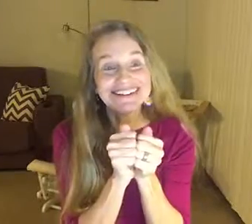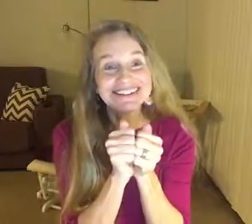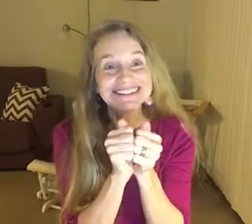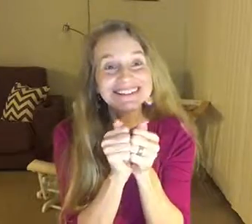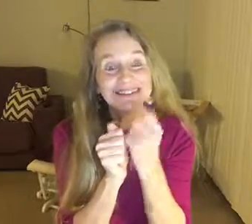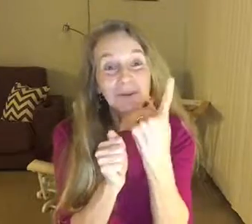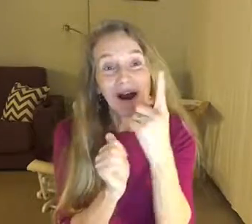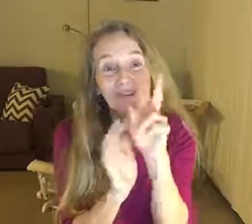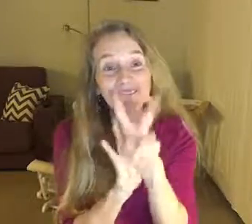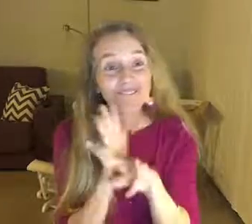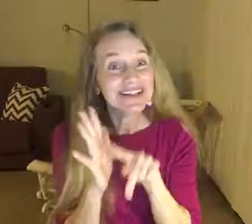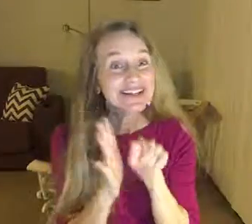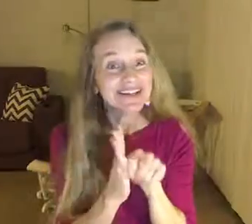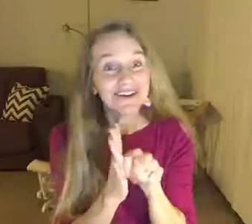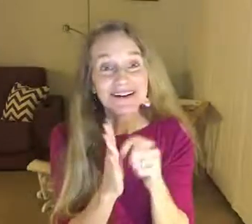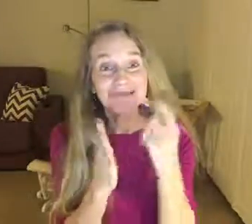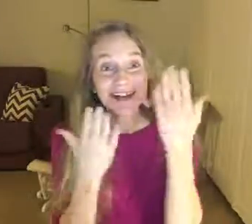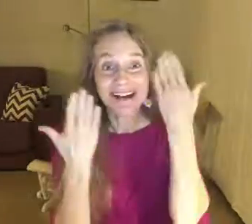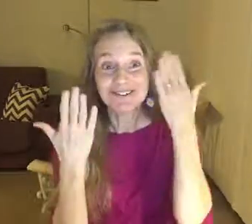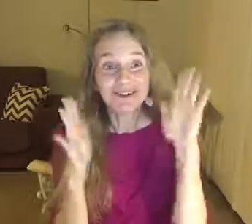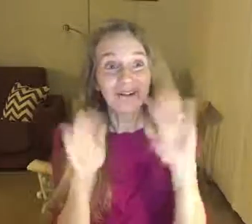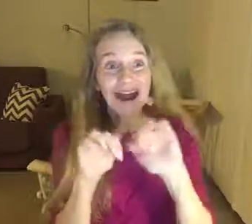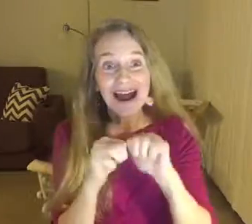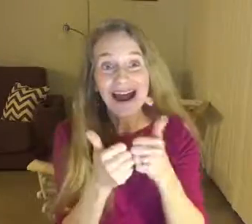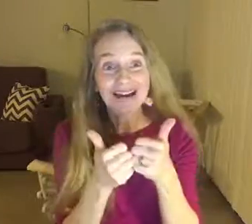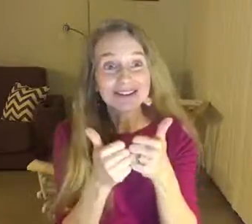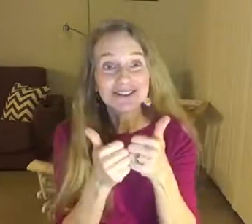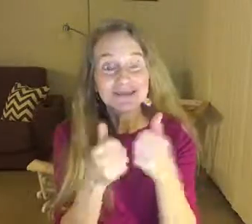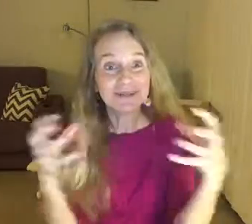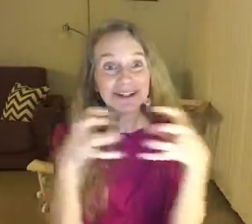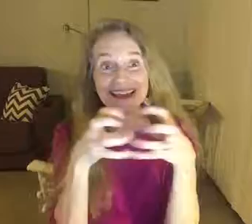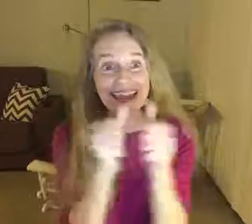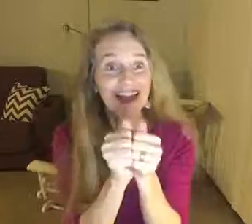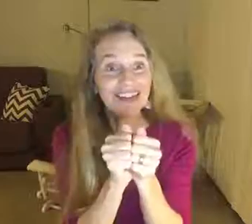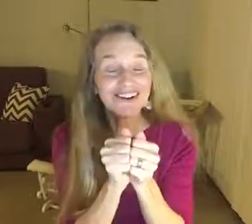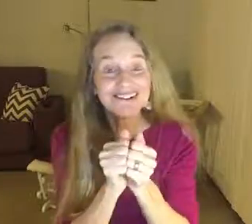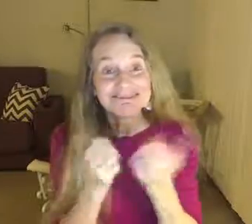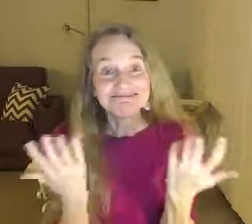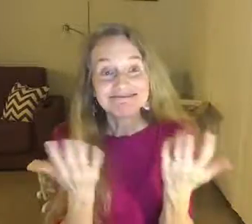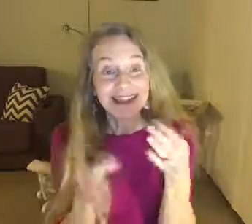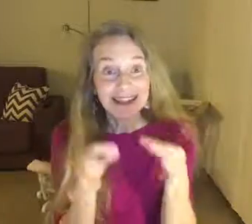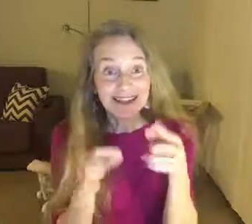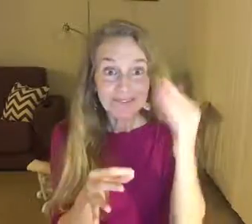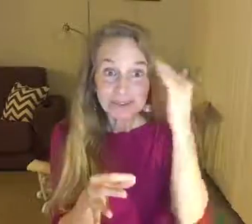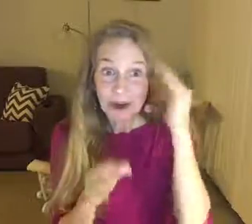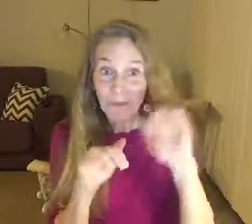He was a feeder, but I didn't know how to put together. He was a